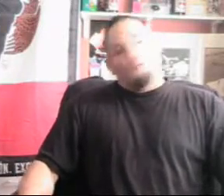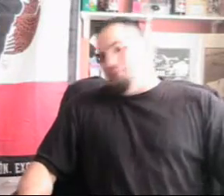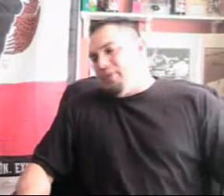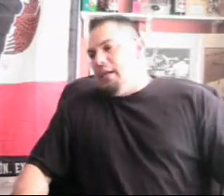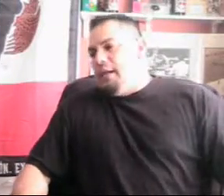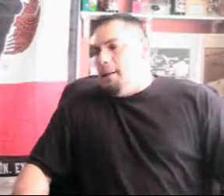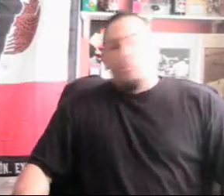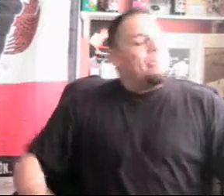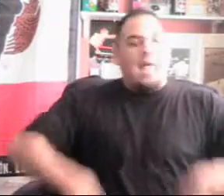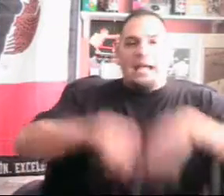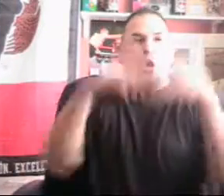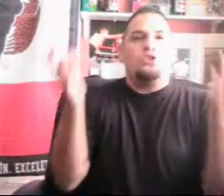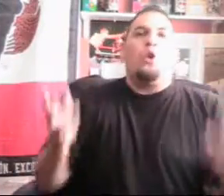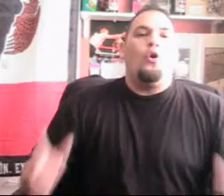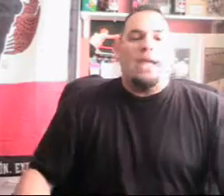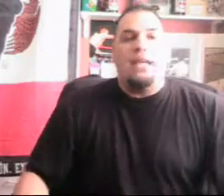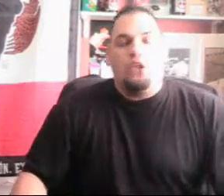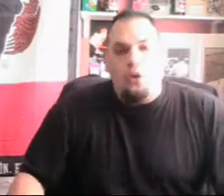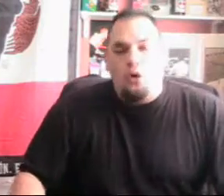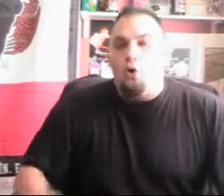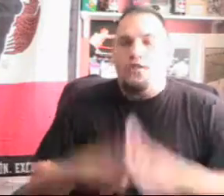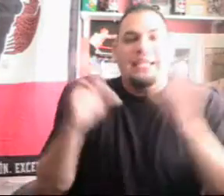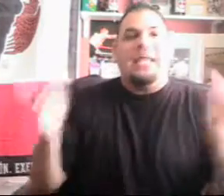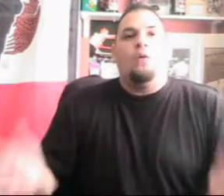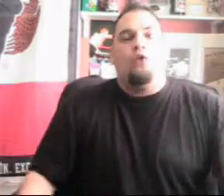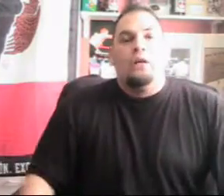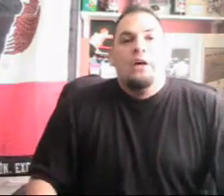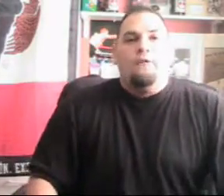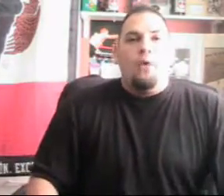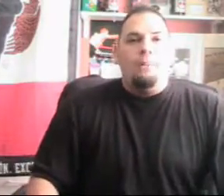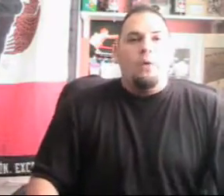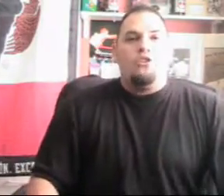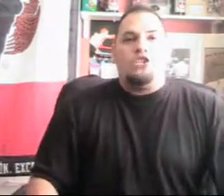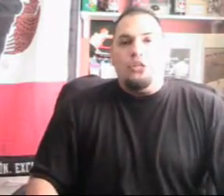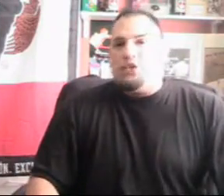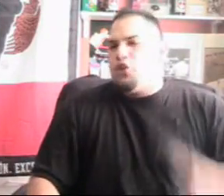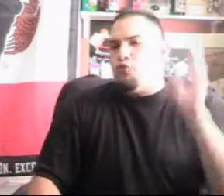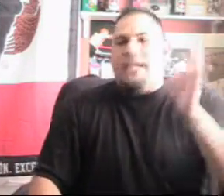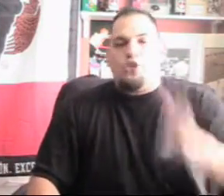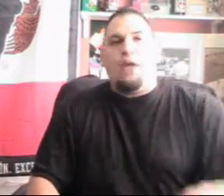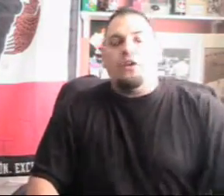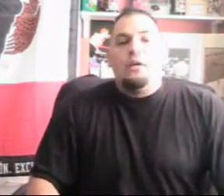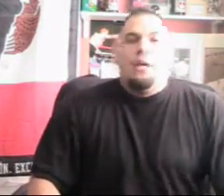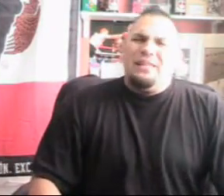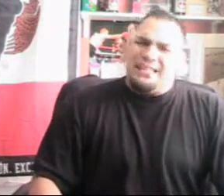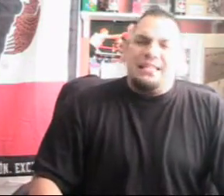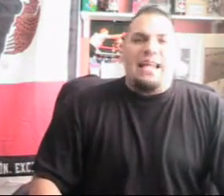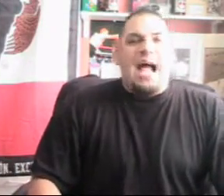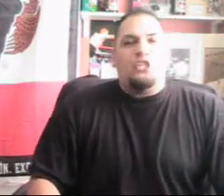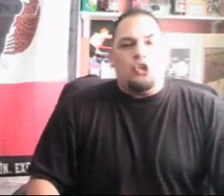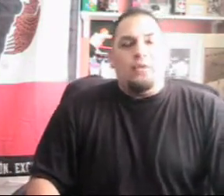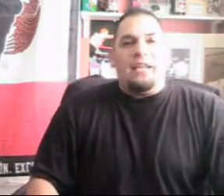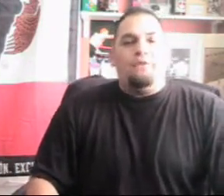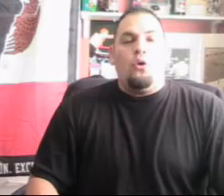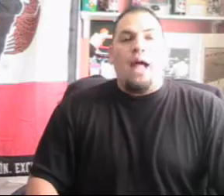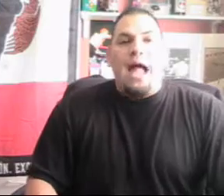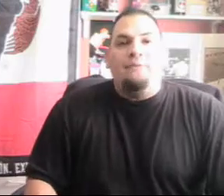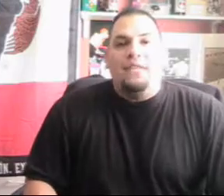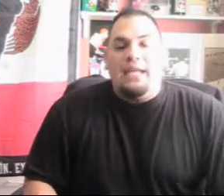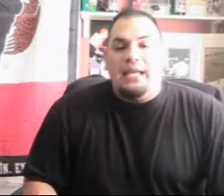know, that goes the whole game. You know, the whole thing again where Floyd Mayweather Sr. is a great trainer. But this is a guy too that if you don't have the